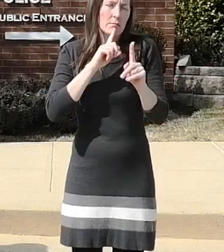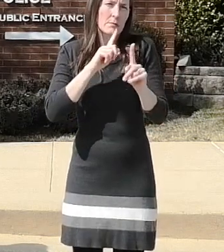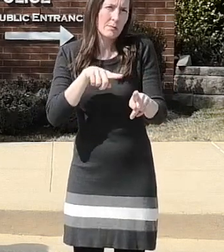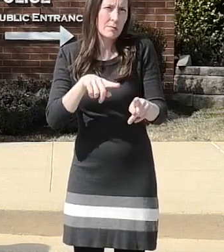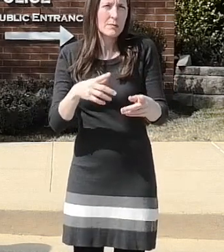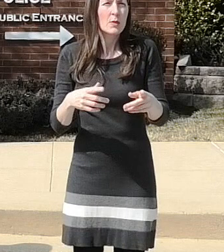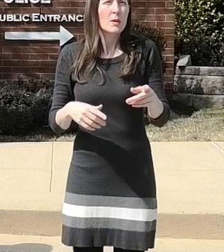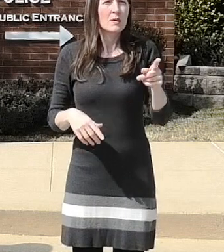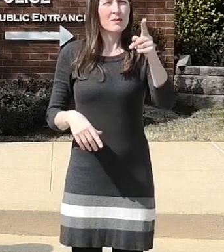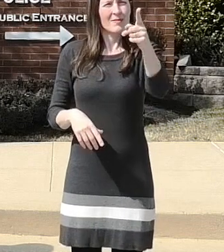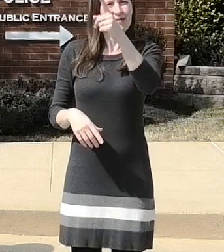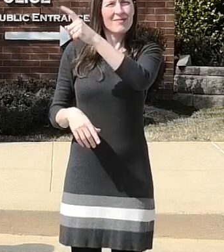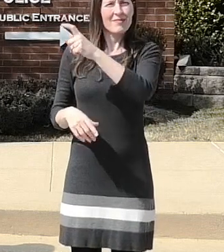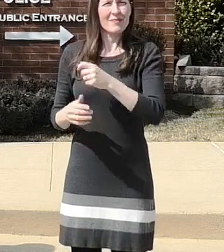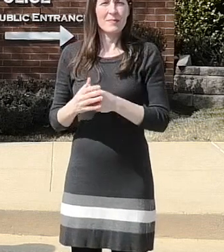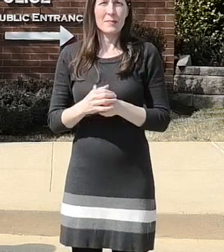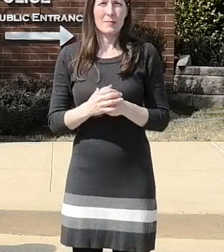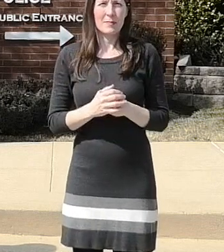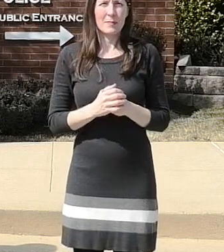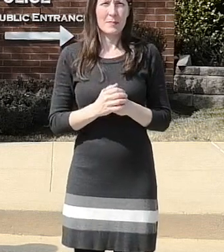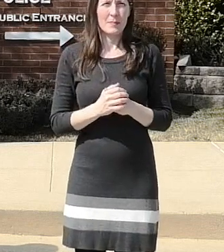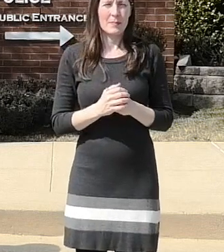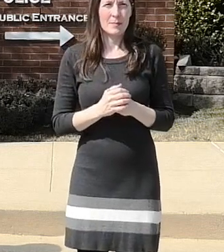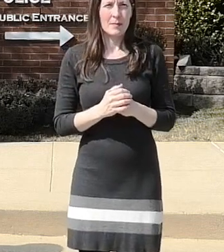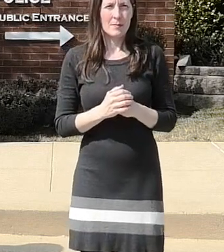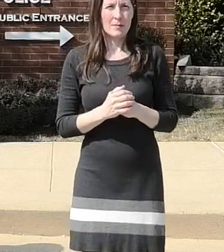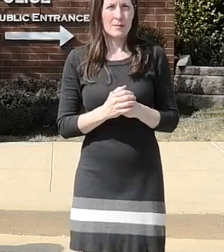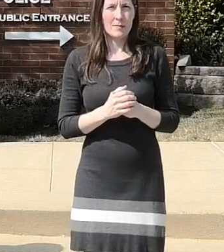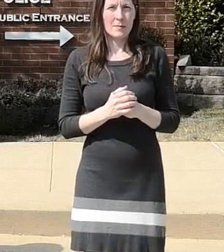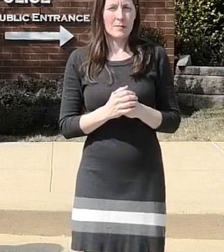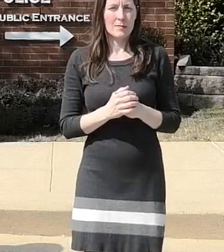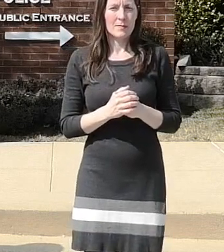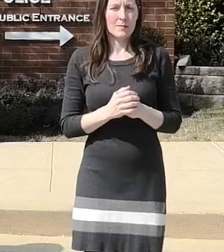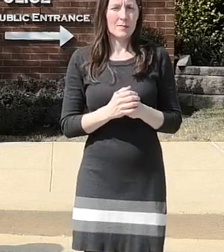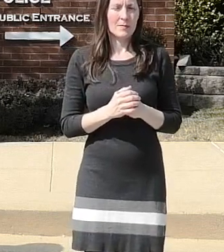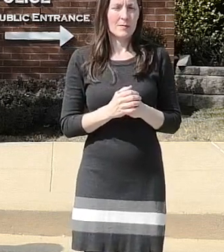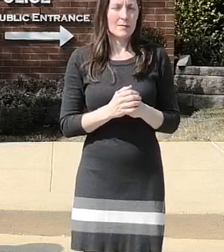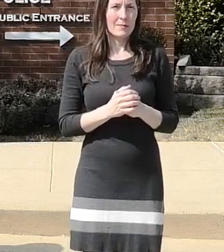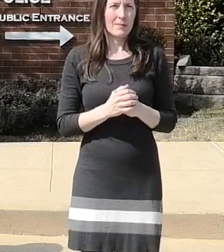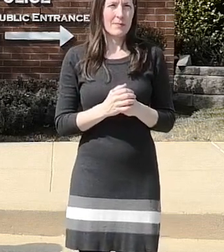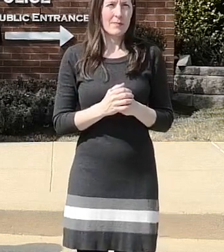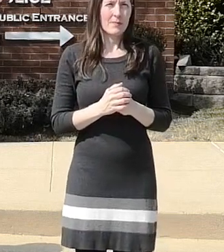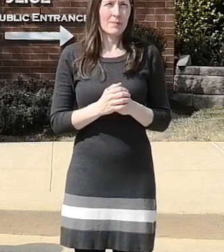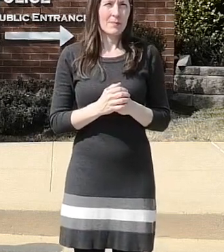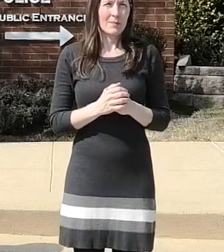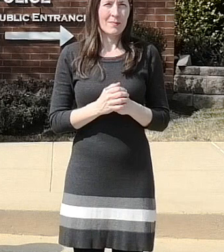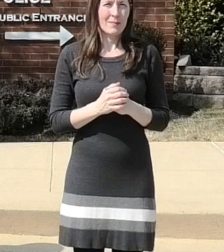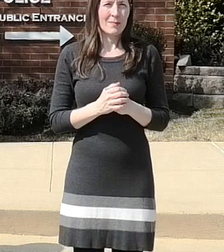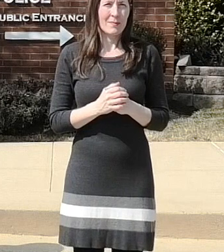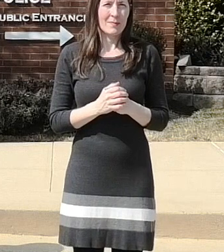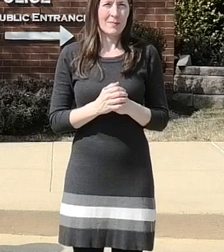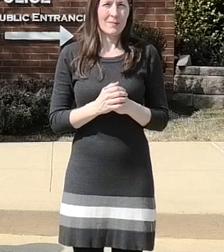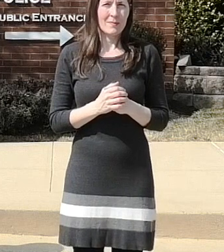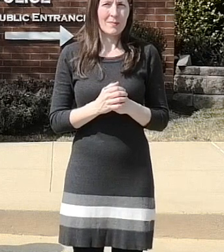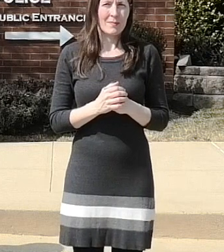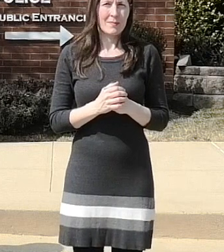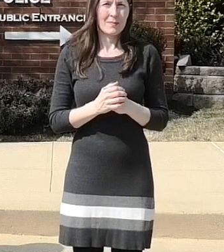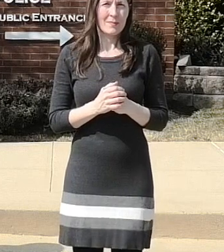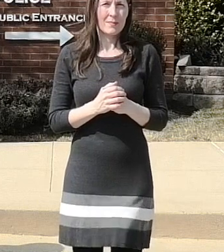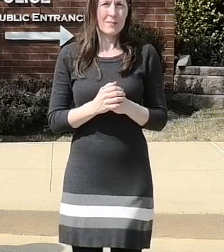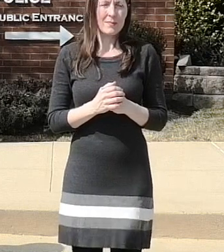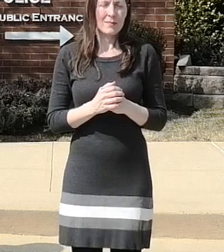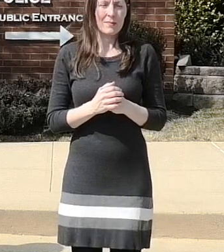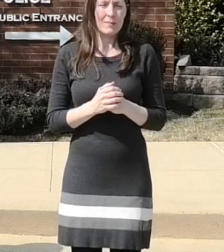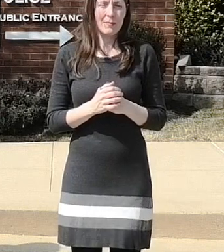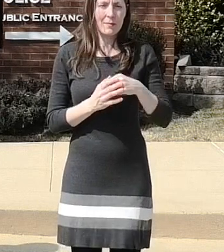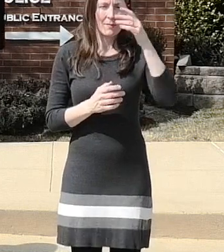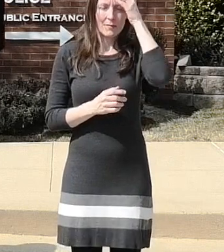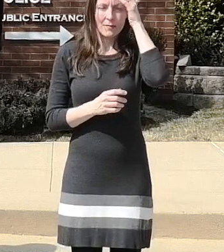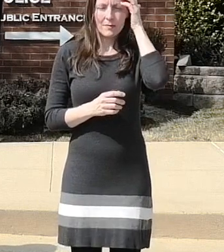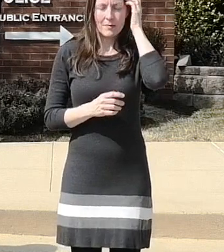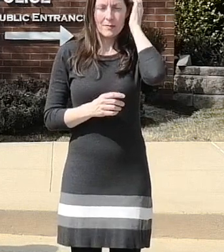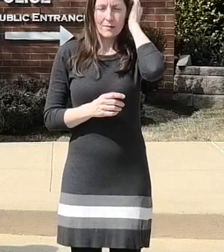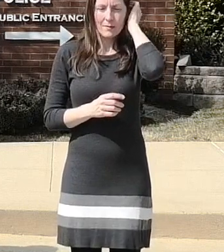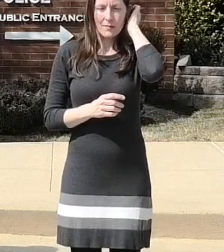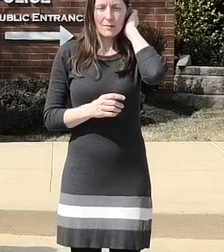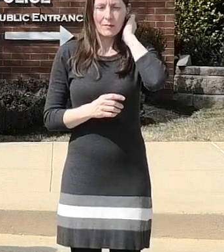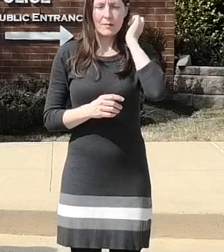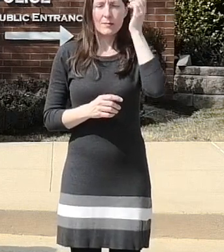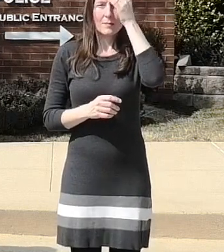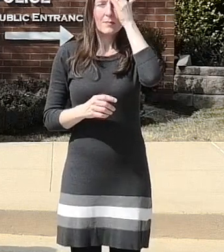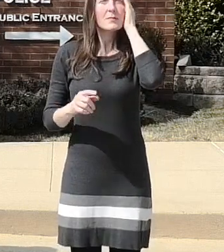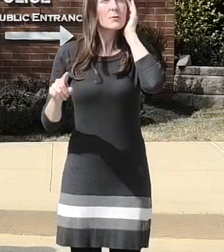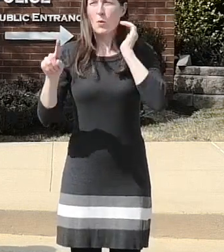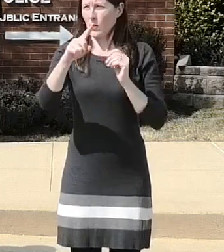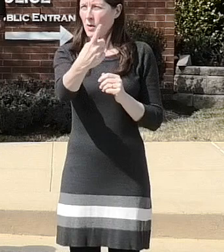question